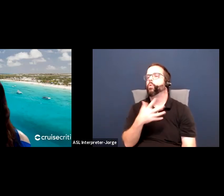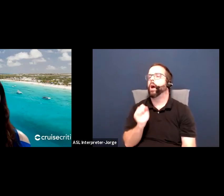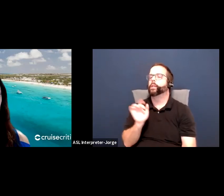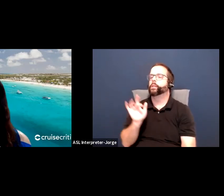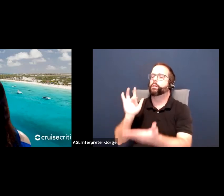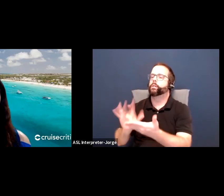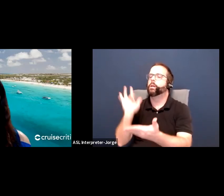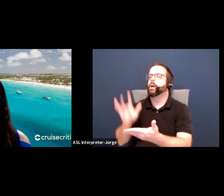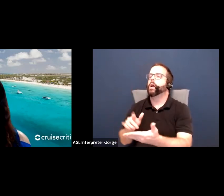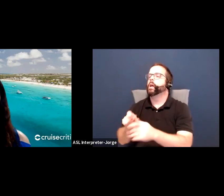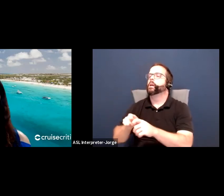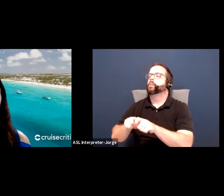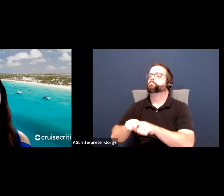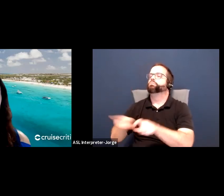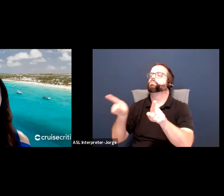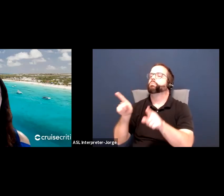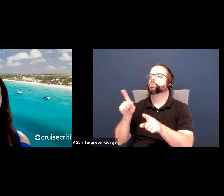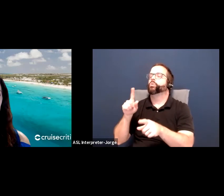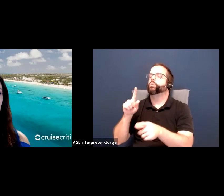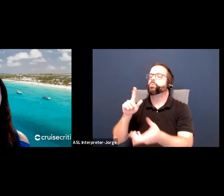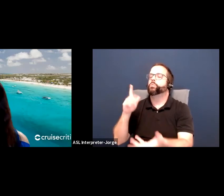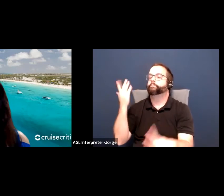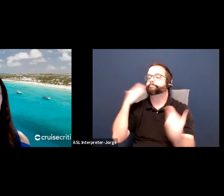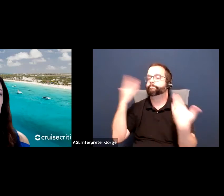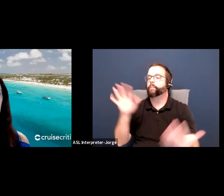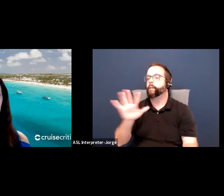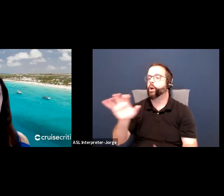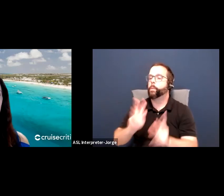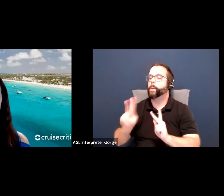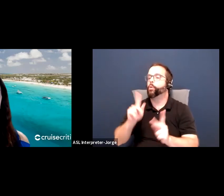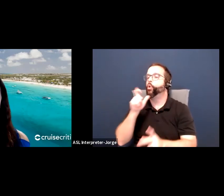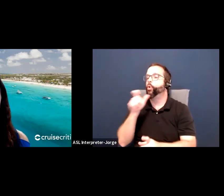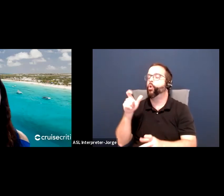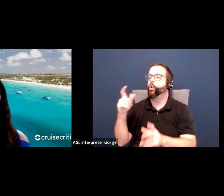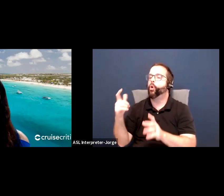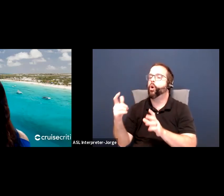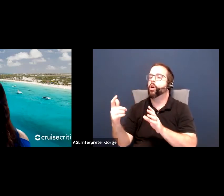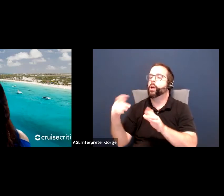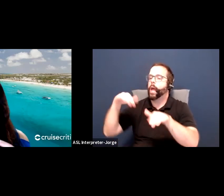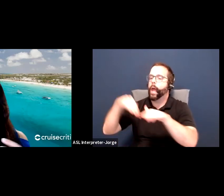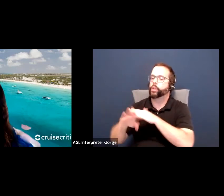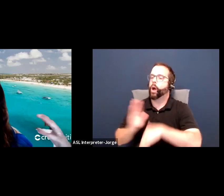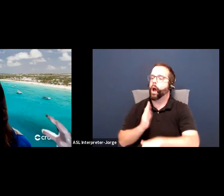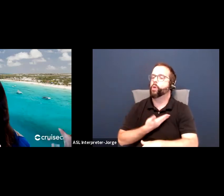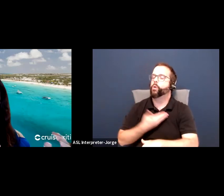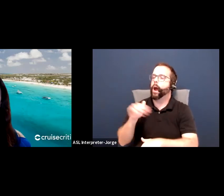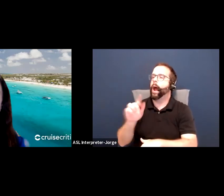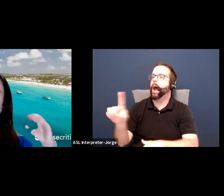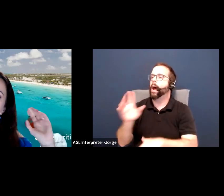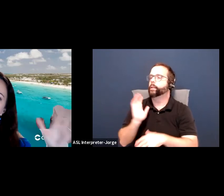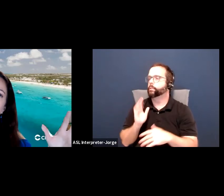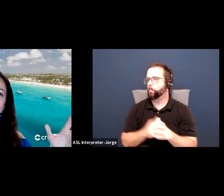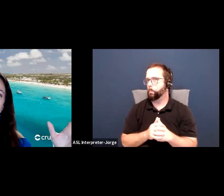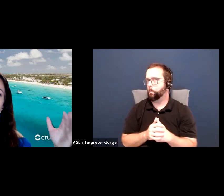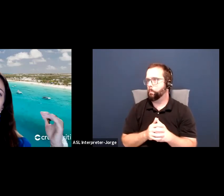interacting with our, you know, with our Facebook ad who have clicked it or something like that. And then you might have measures of,